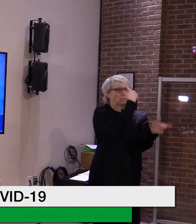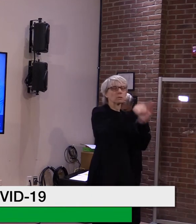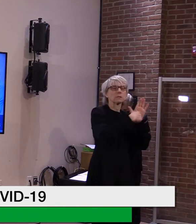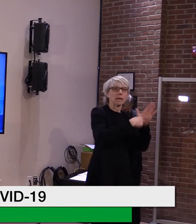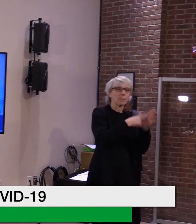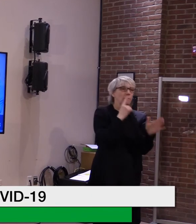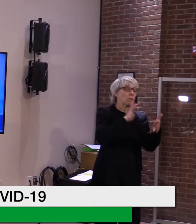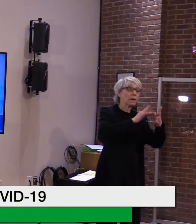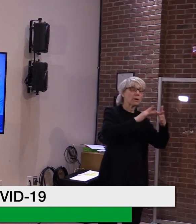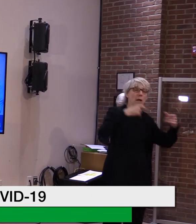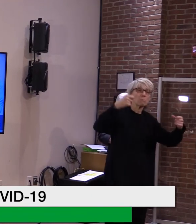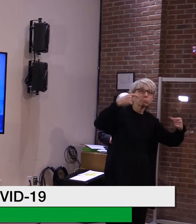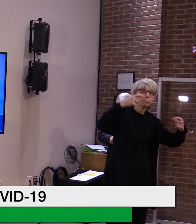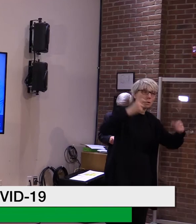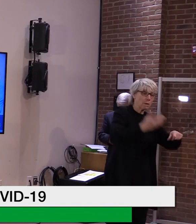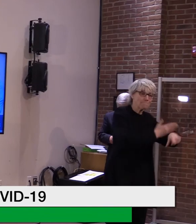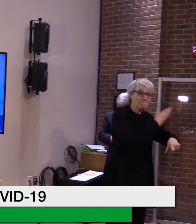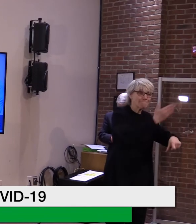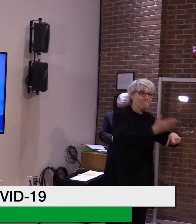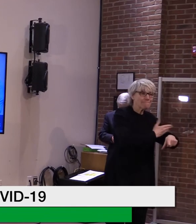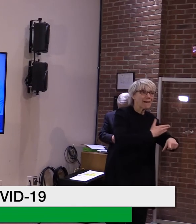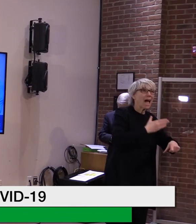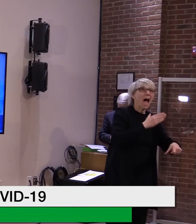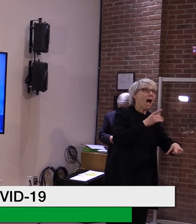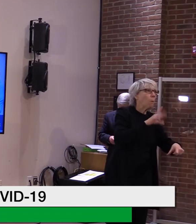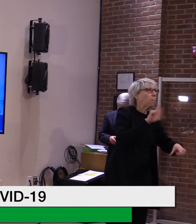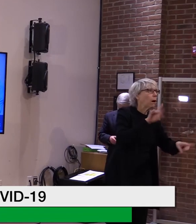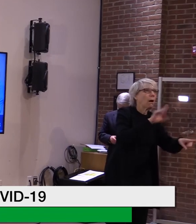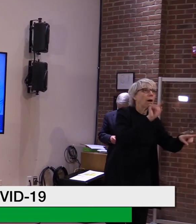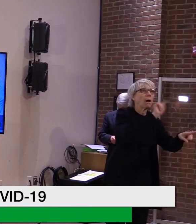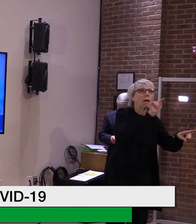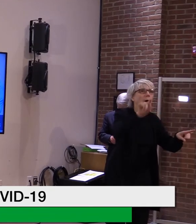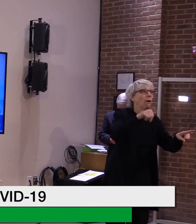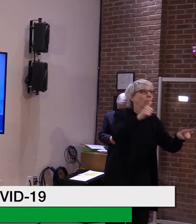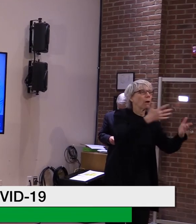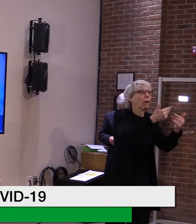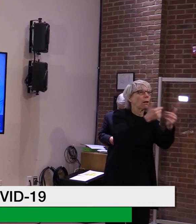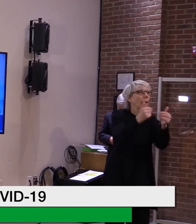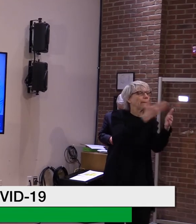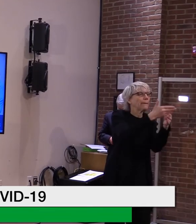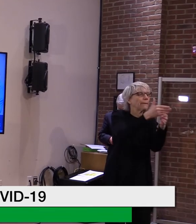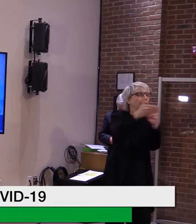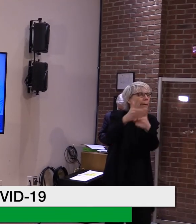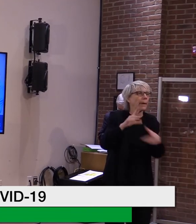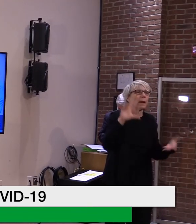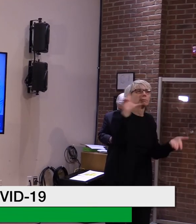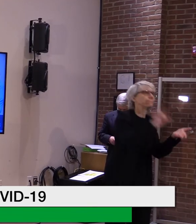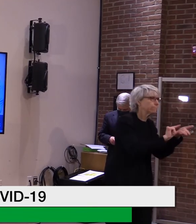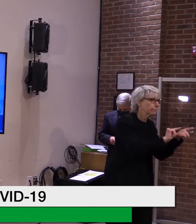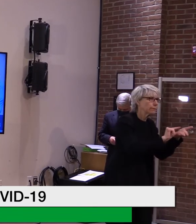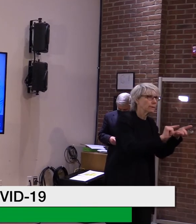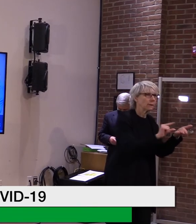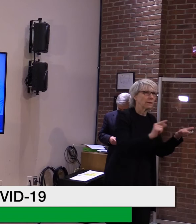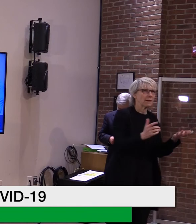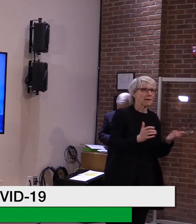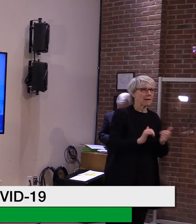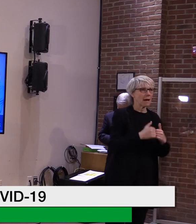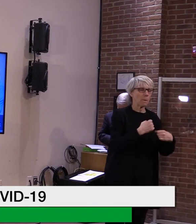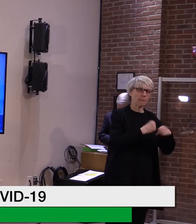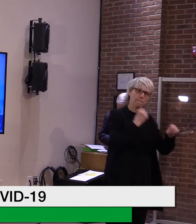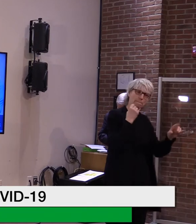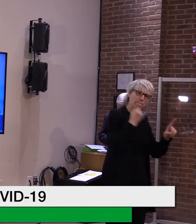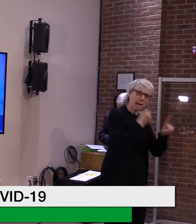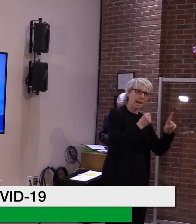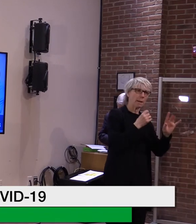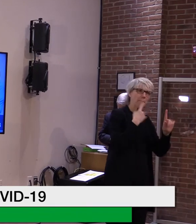or is that what you want? trying to get a sort of a philosophical. Well, again, from, from my standpoint,